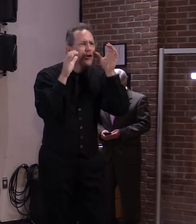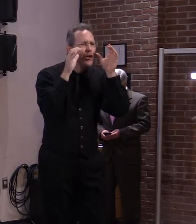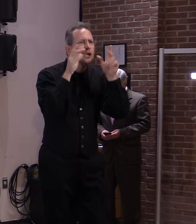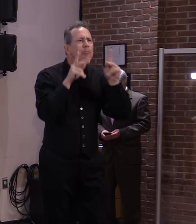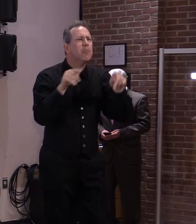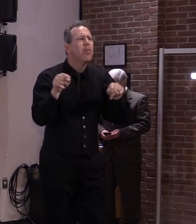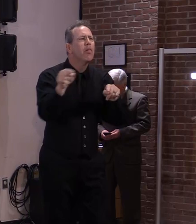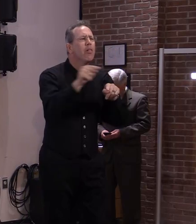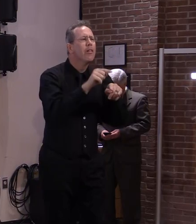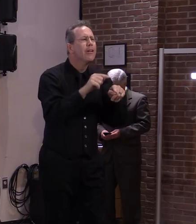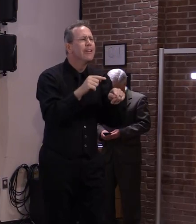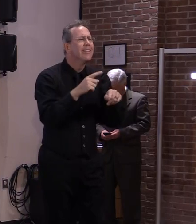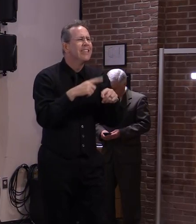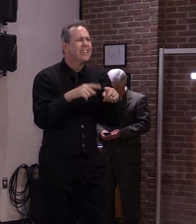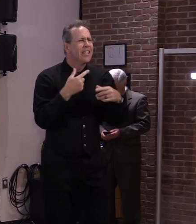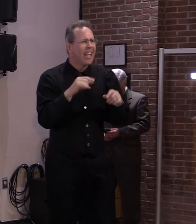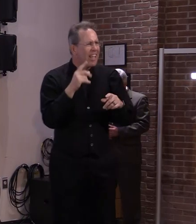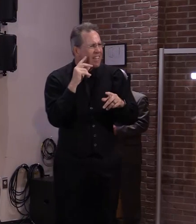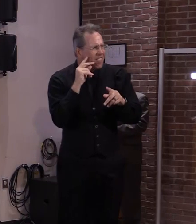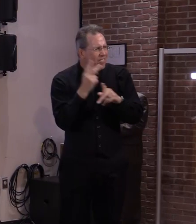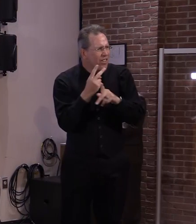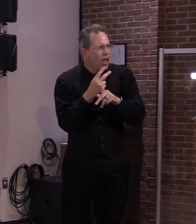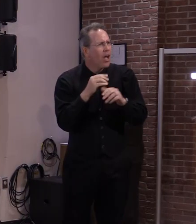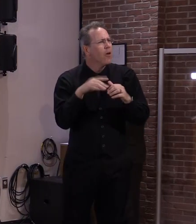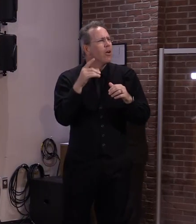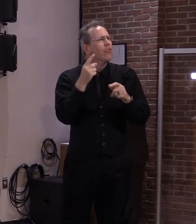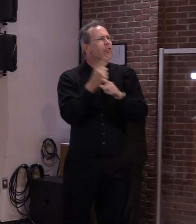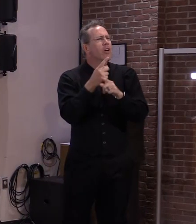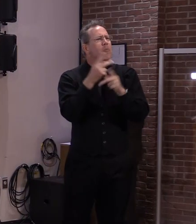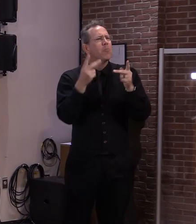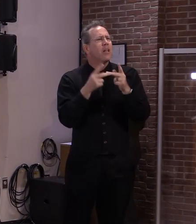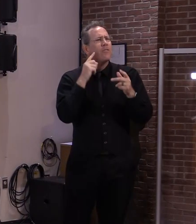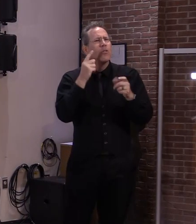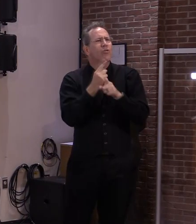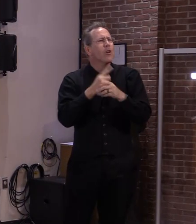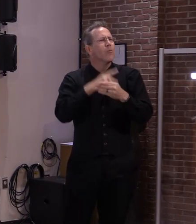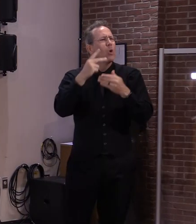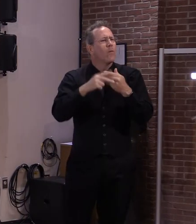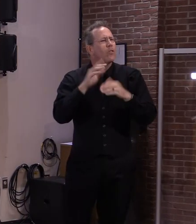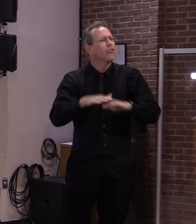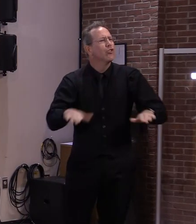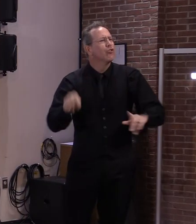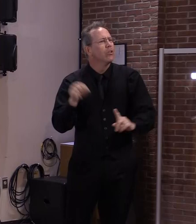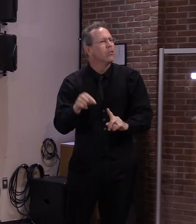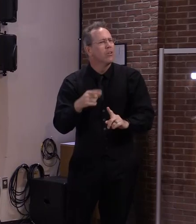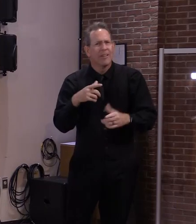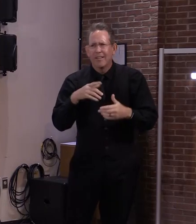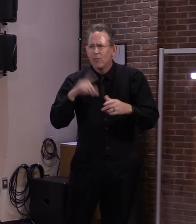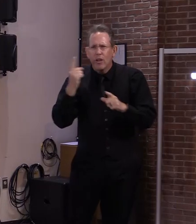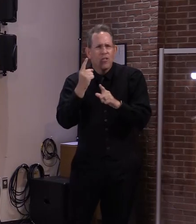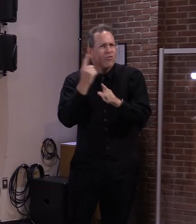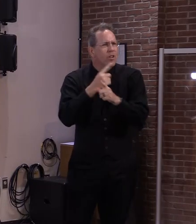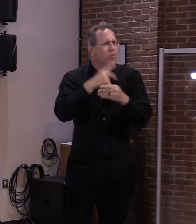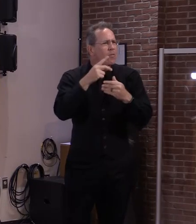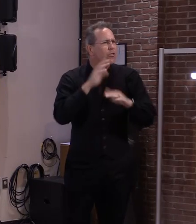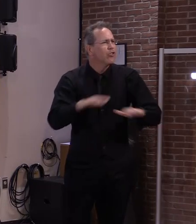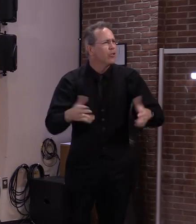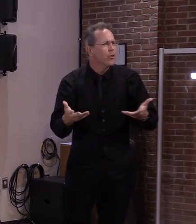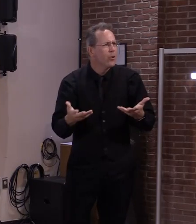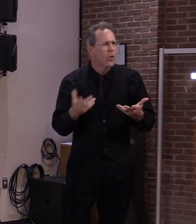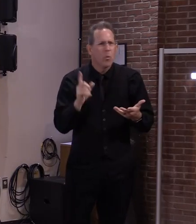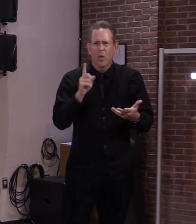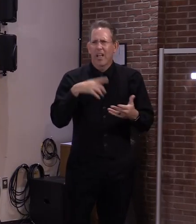Do you have a sense of whether the number of slots for kids is sufficient? And if not, how big is that gap? You know, I think it